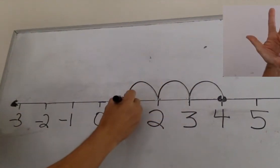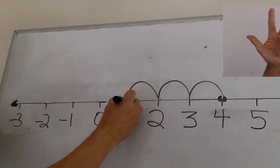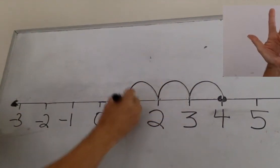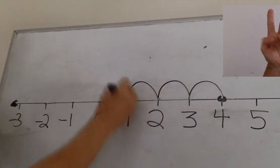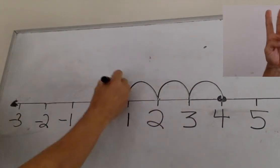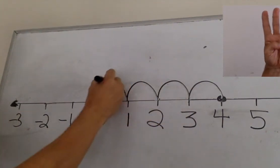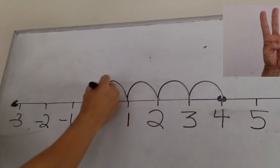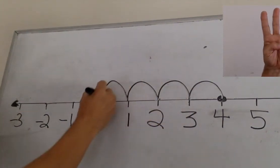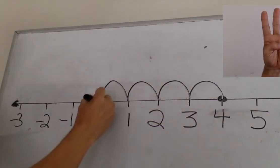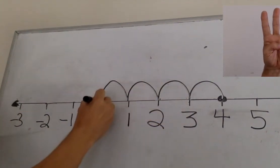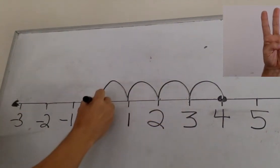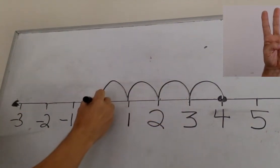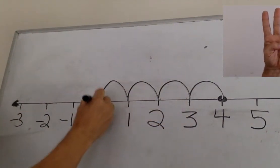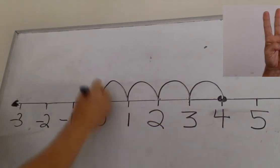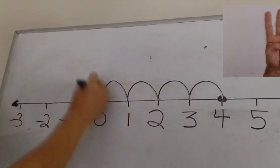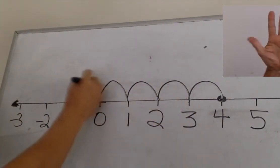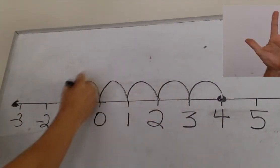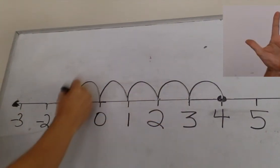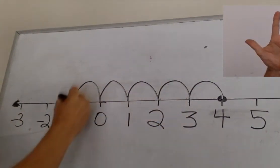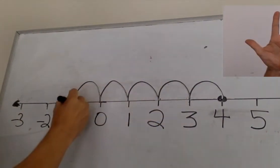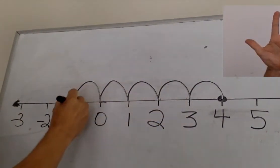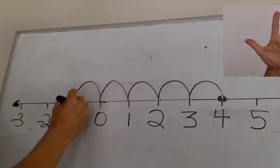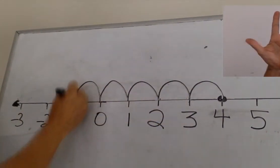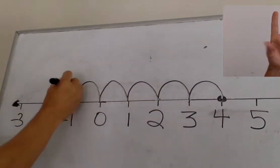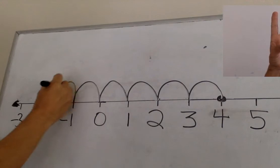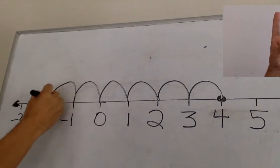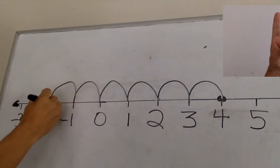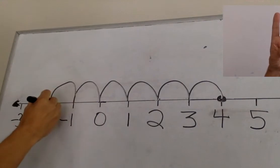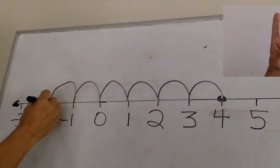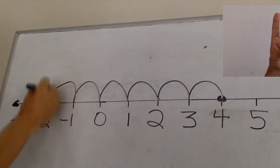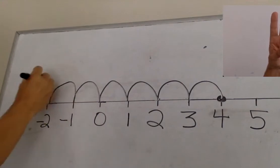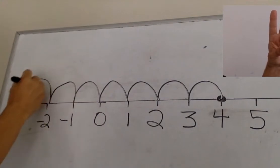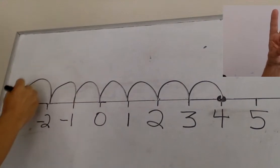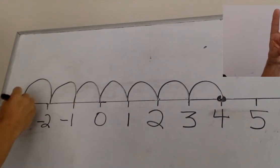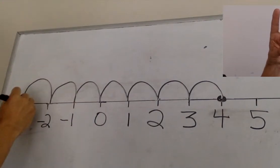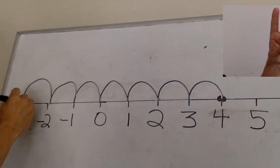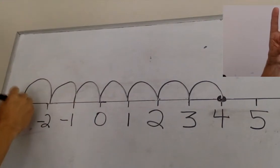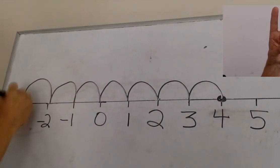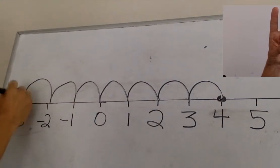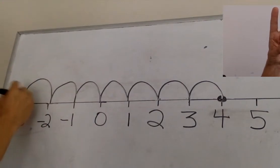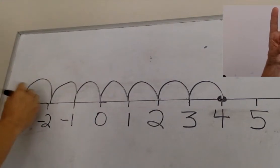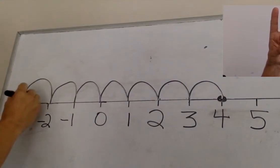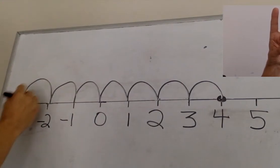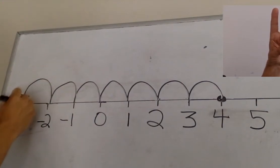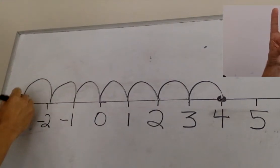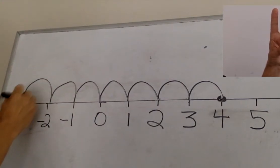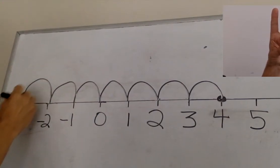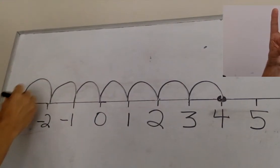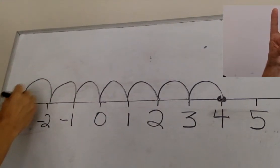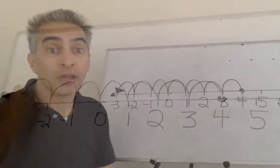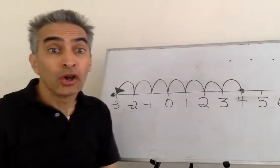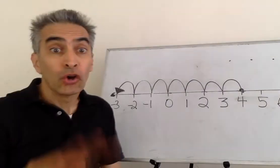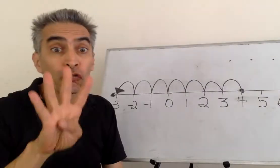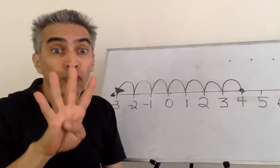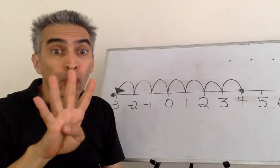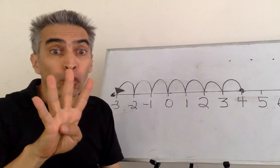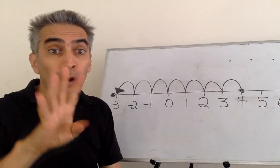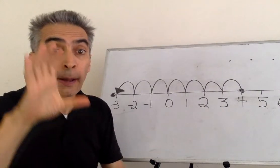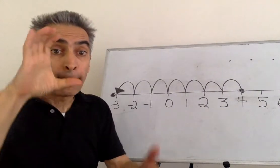4, 5, 6, 7. 4